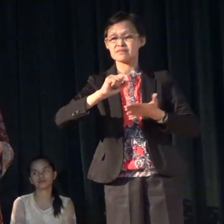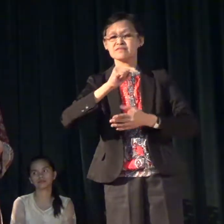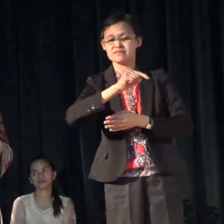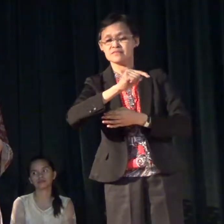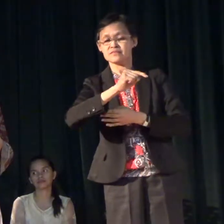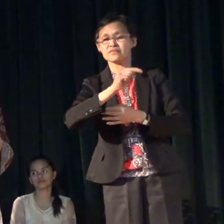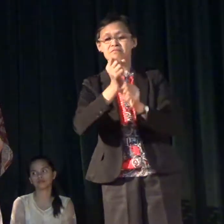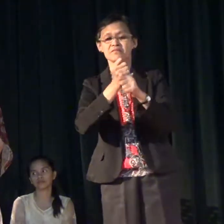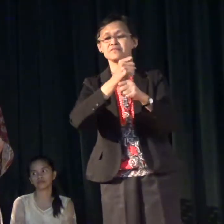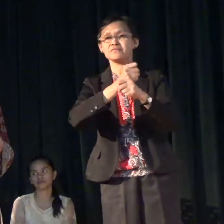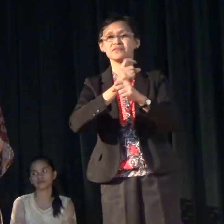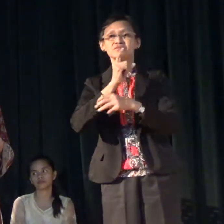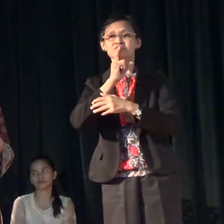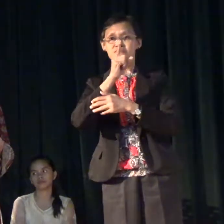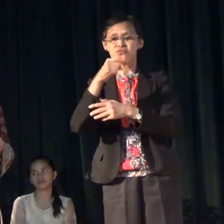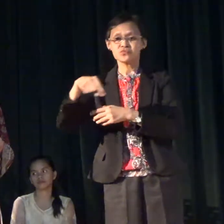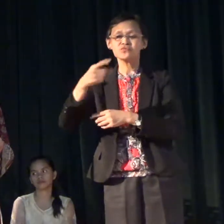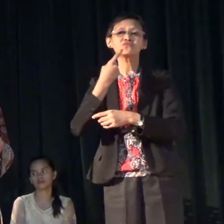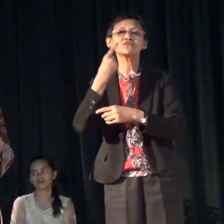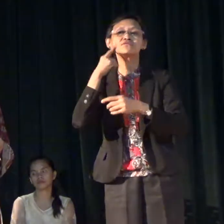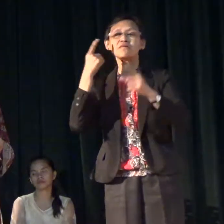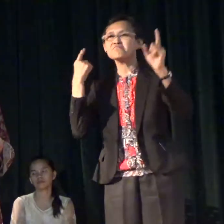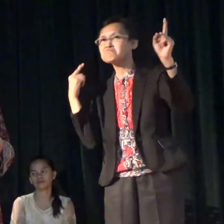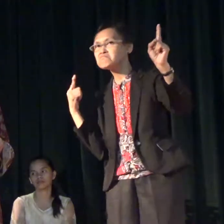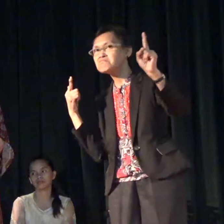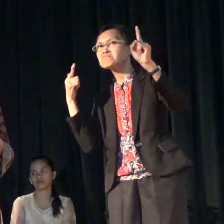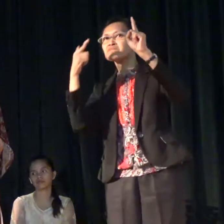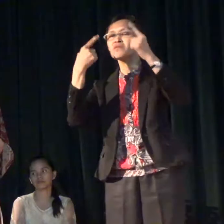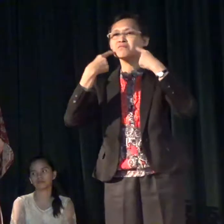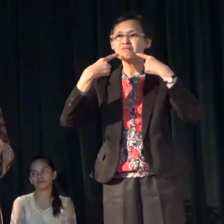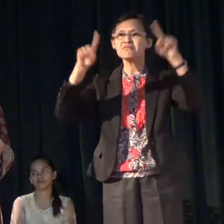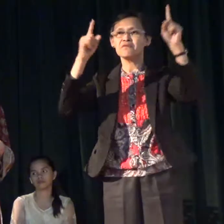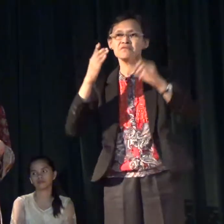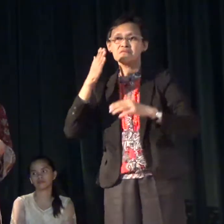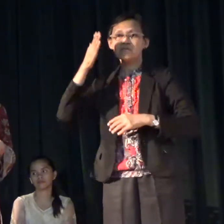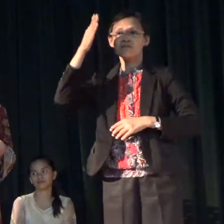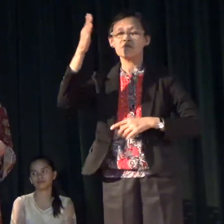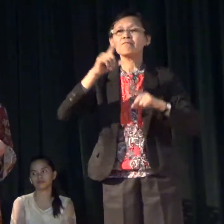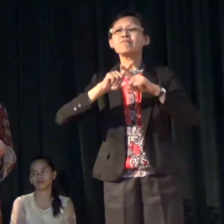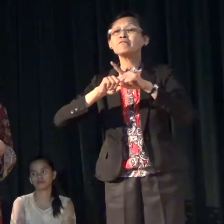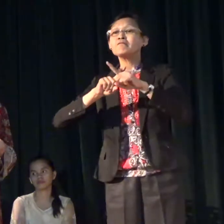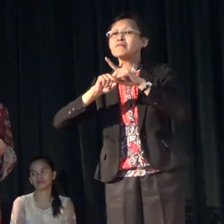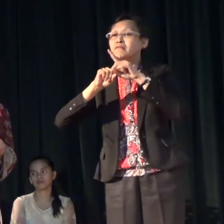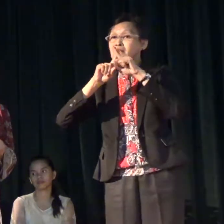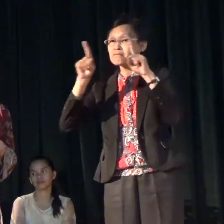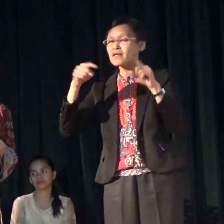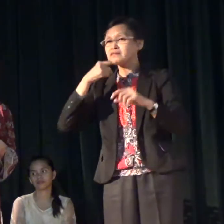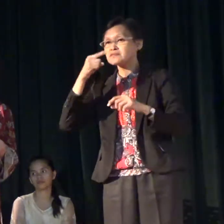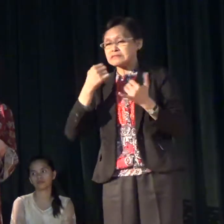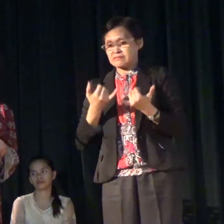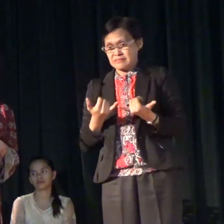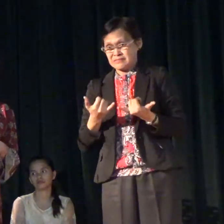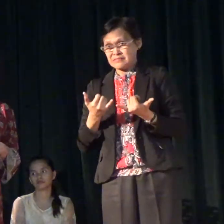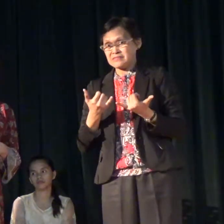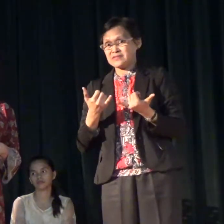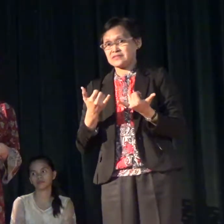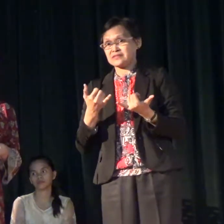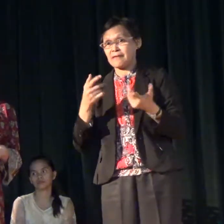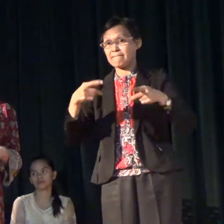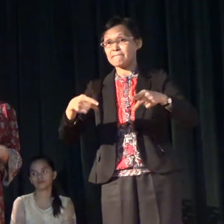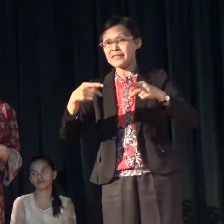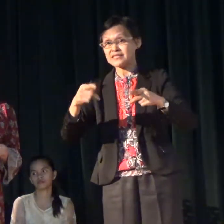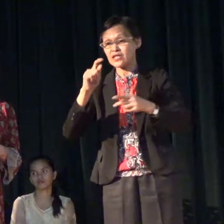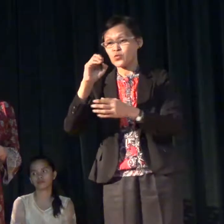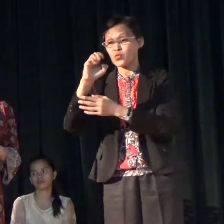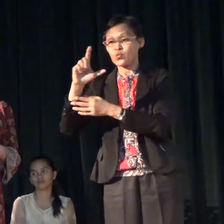will enable them to achieve their goals too however what we're saying is the current tools that we're using